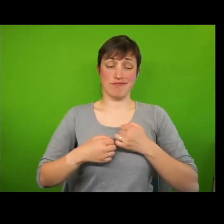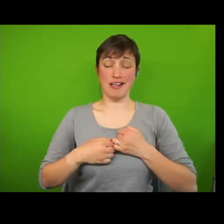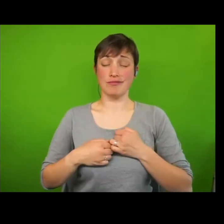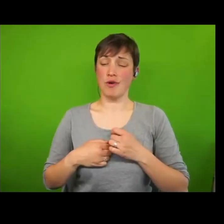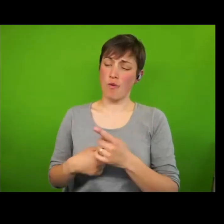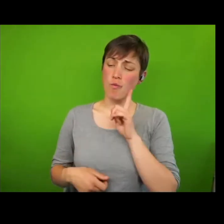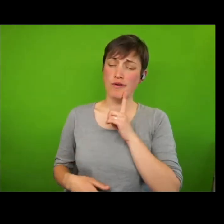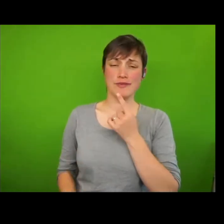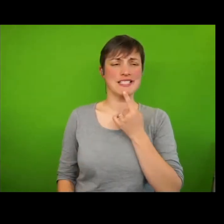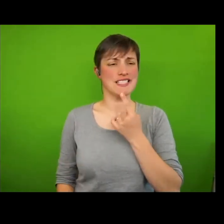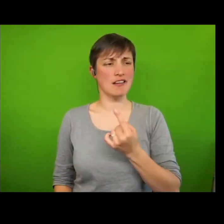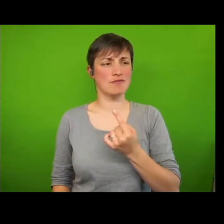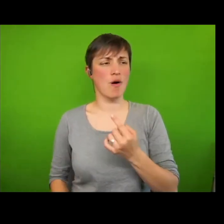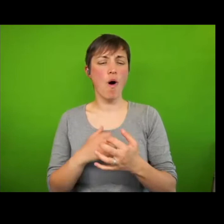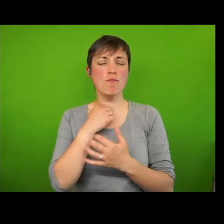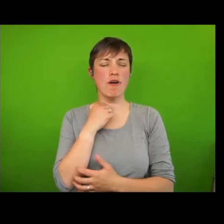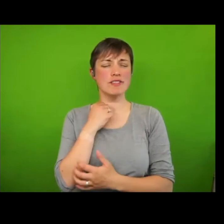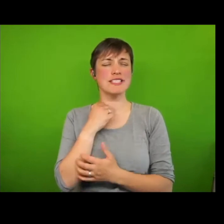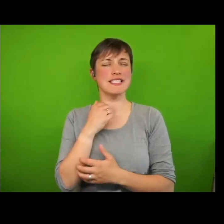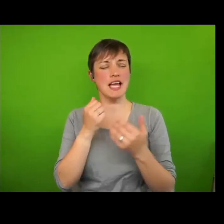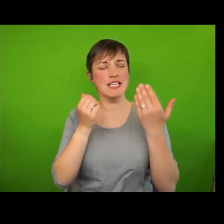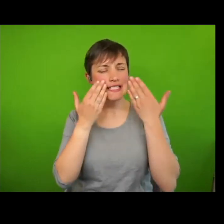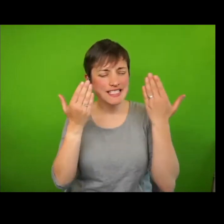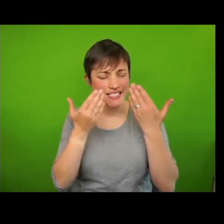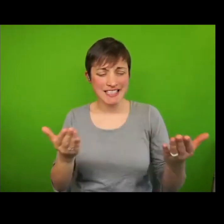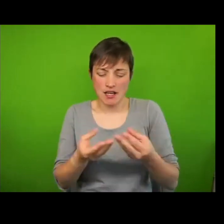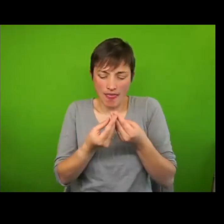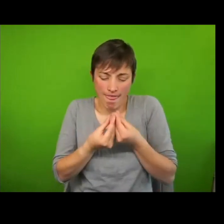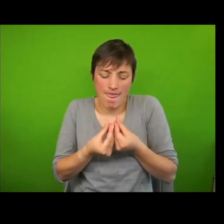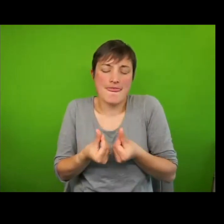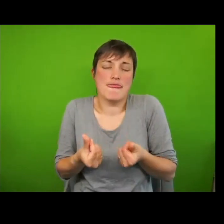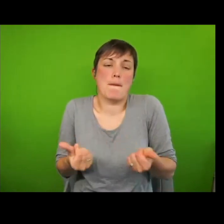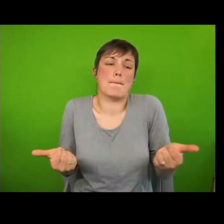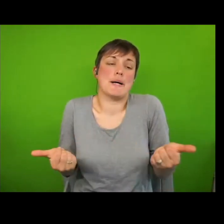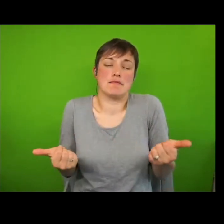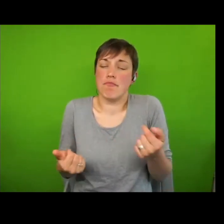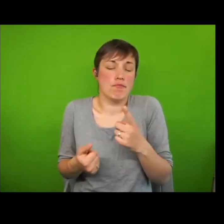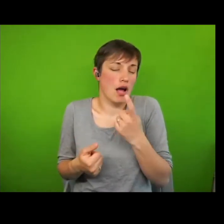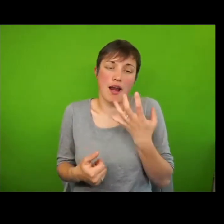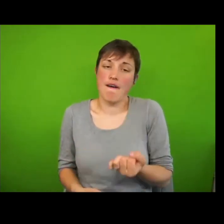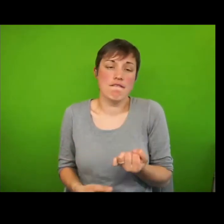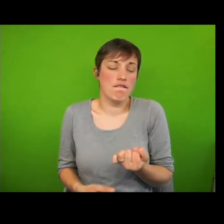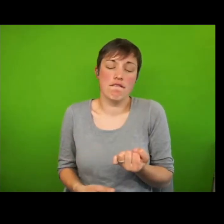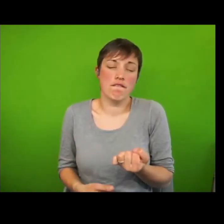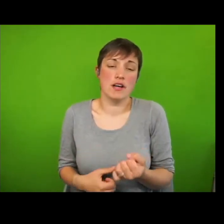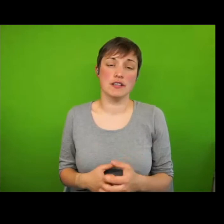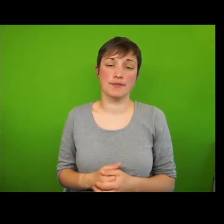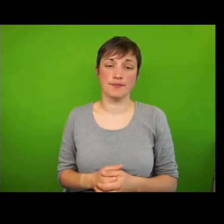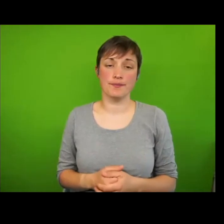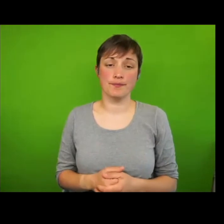poverty strips your dignity. You can't have any dignity with poverty. And it can be the everyday